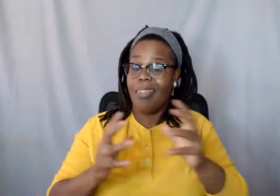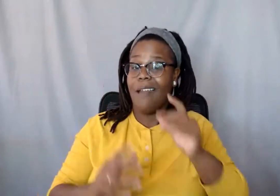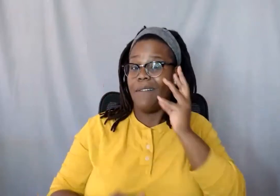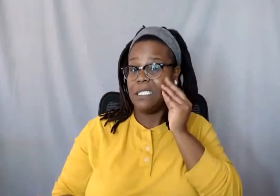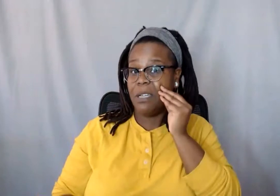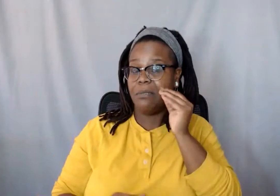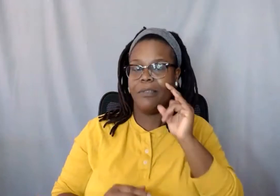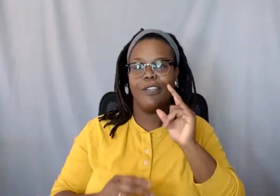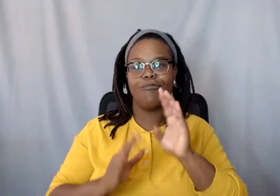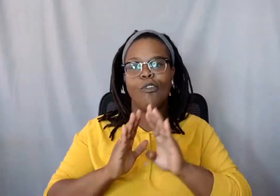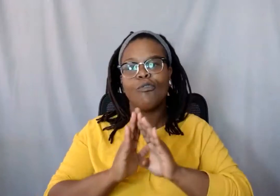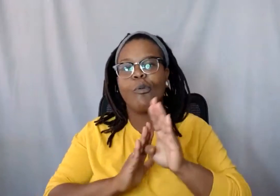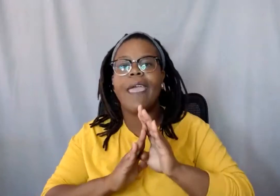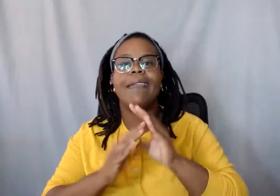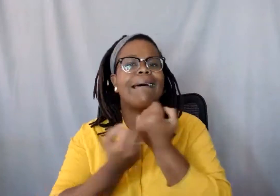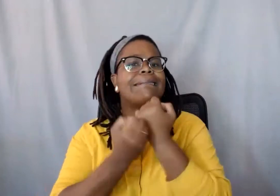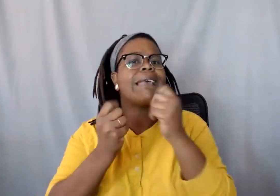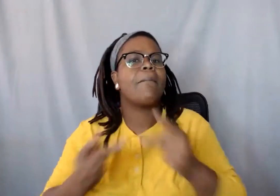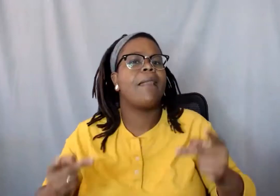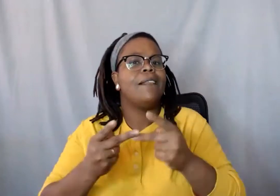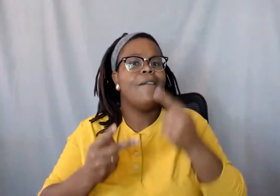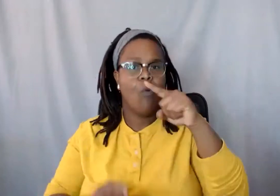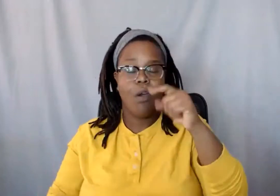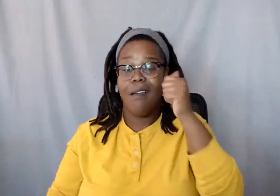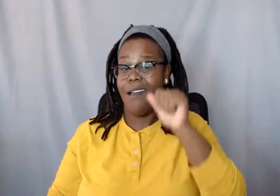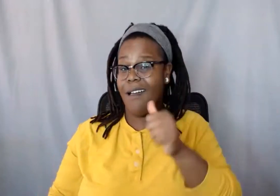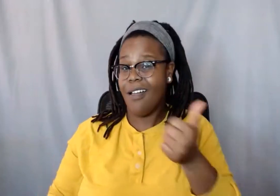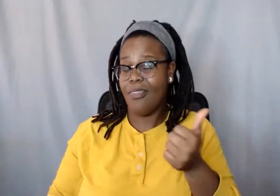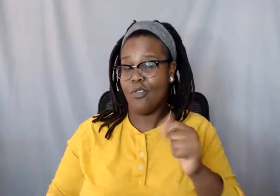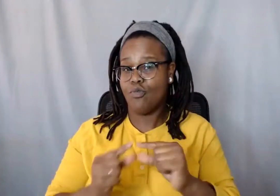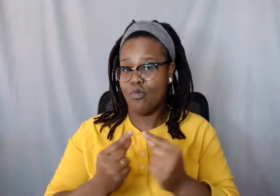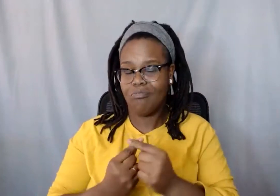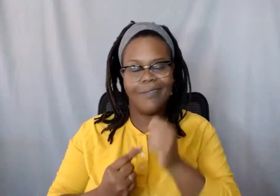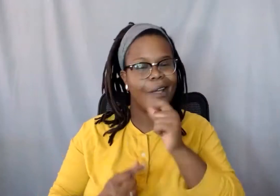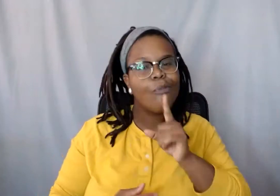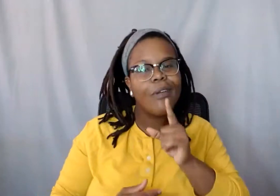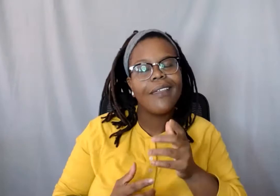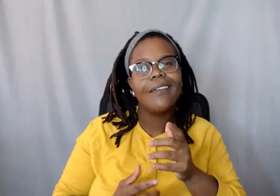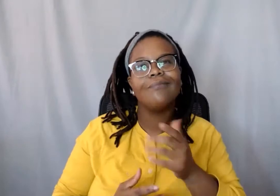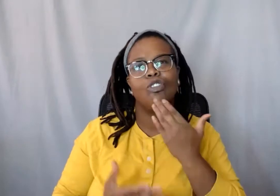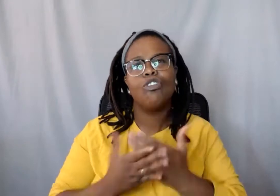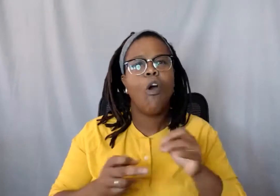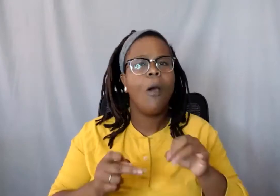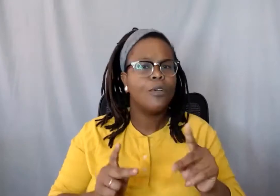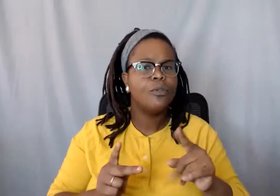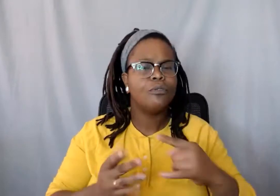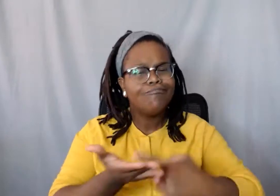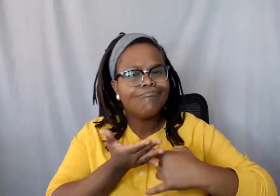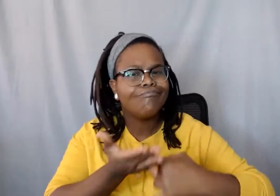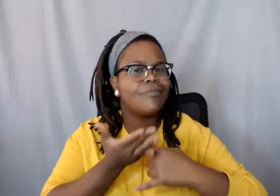space for all these groups. There hasn't really been opportunities for people to kind of talk about people from outside this group